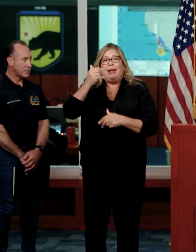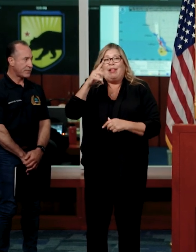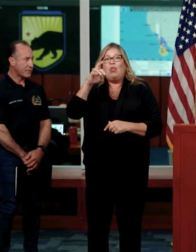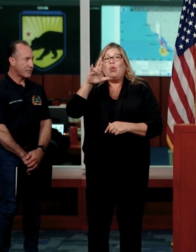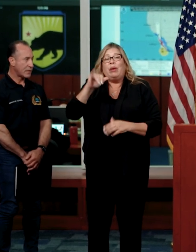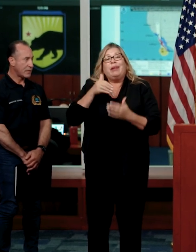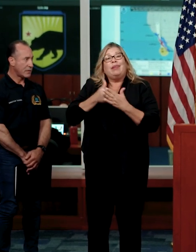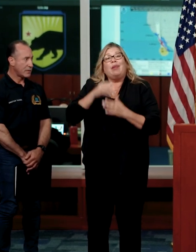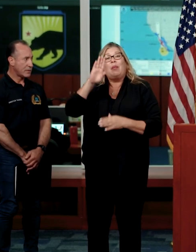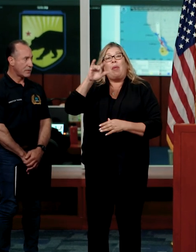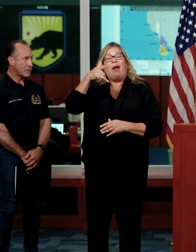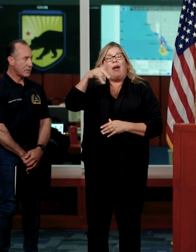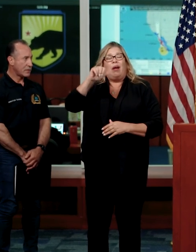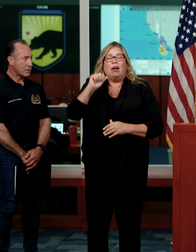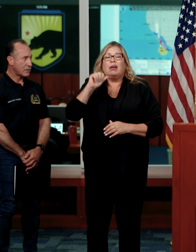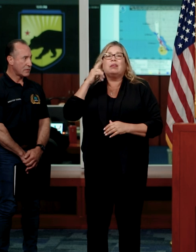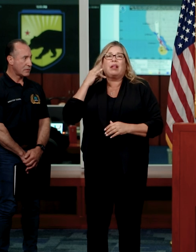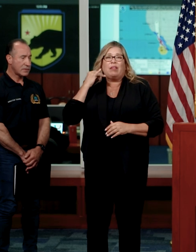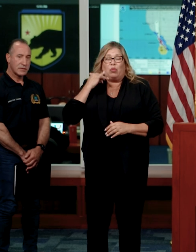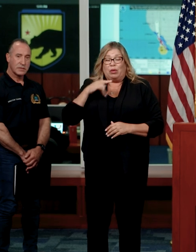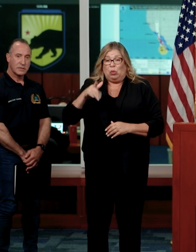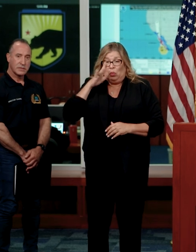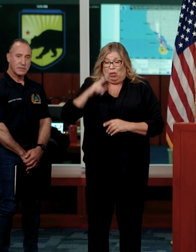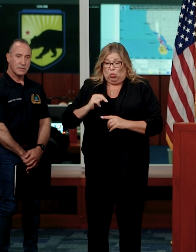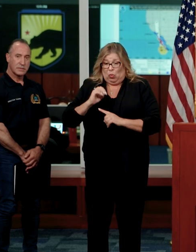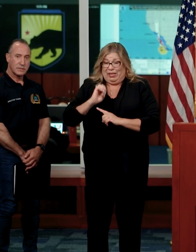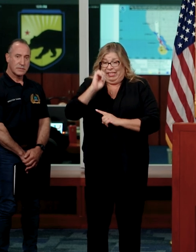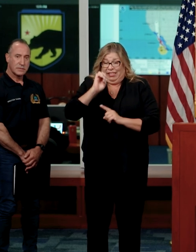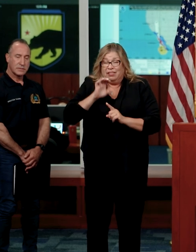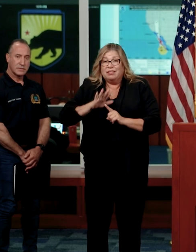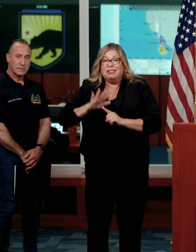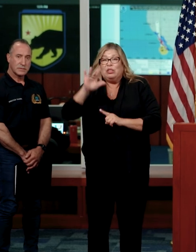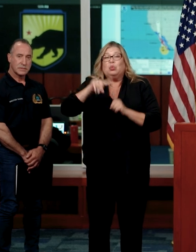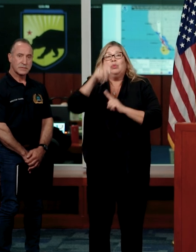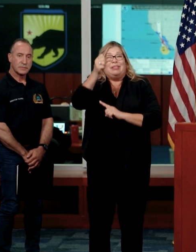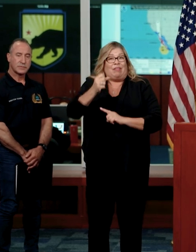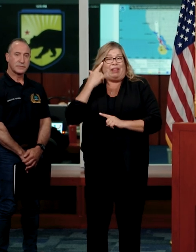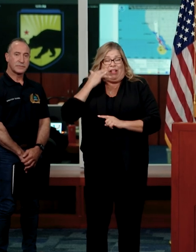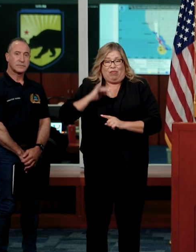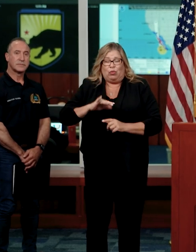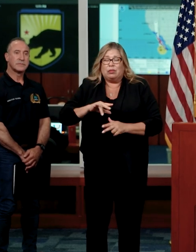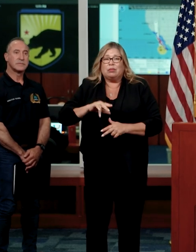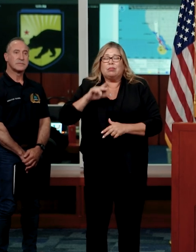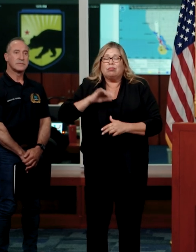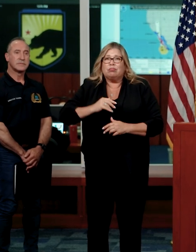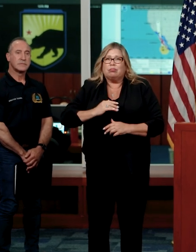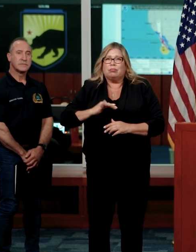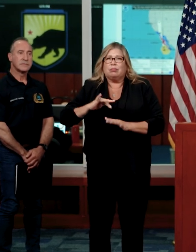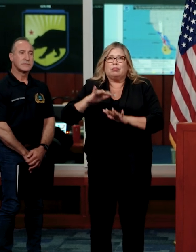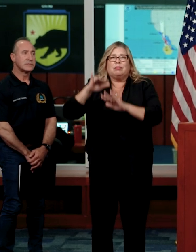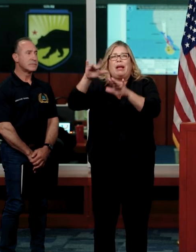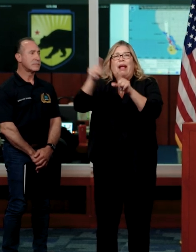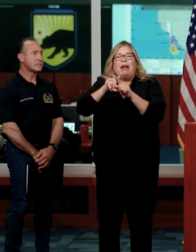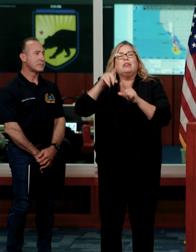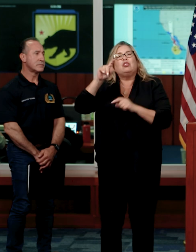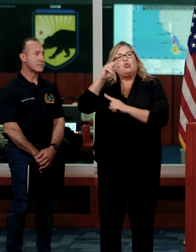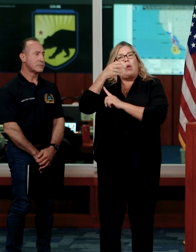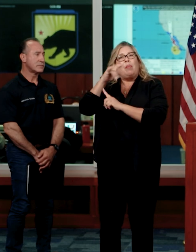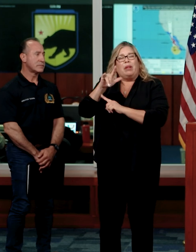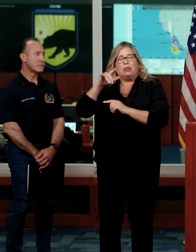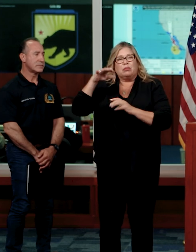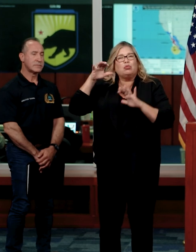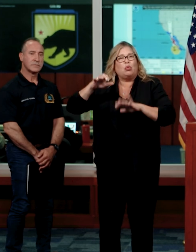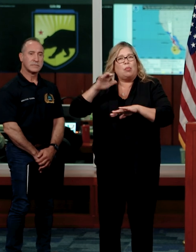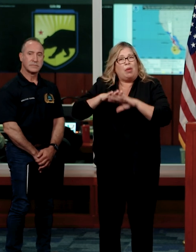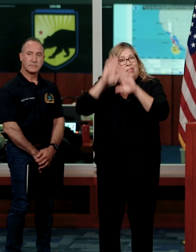California. This will move northeastward inland into Southern California as a tropical storm later this weekend, Sunday into Monday.